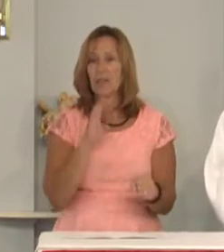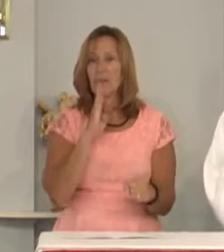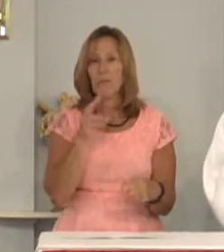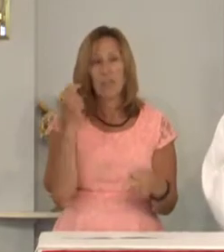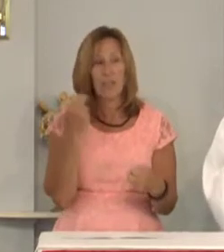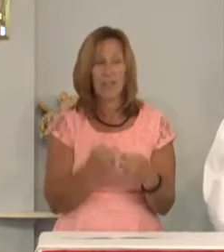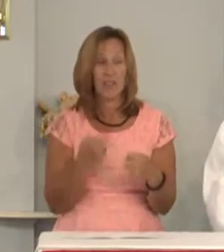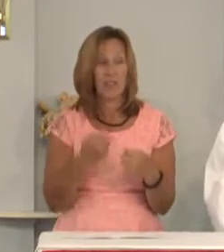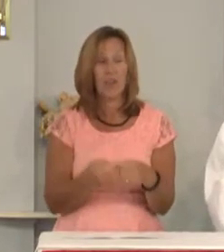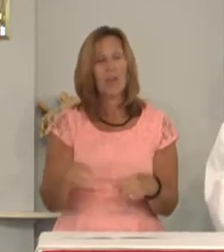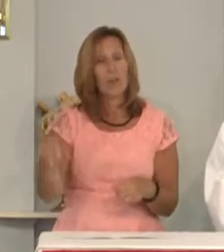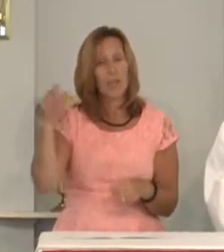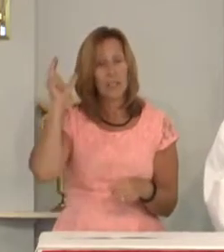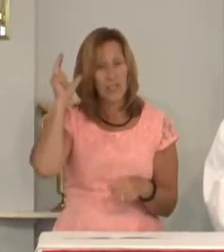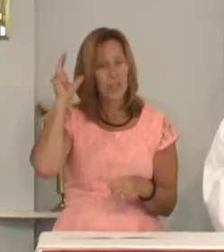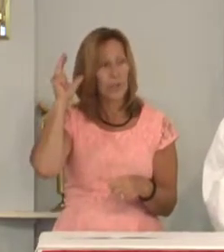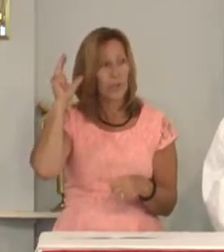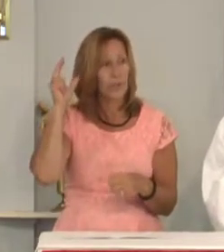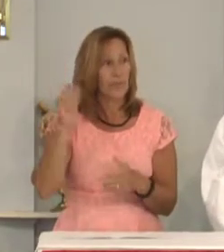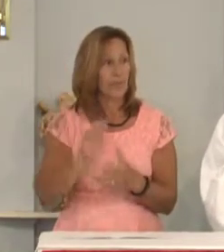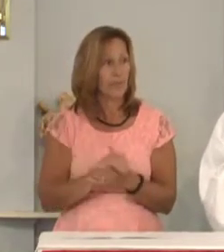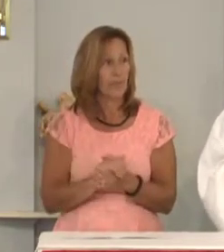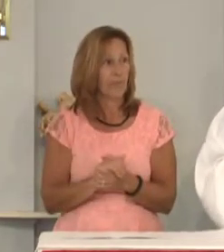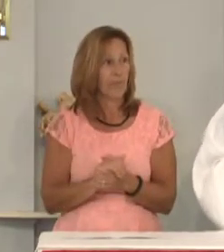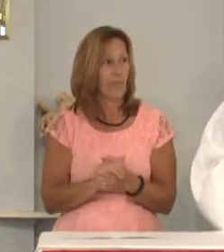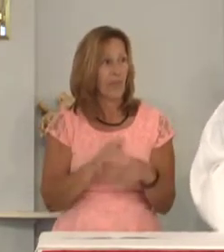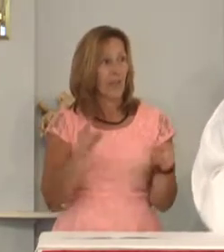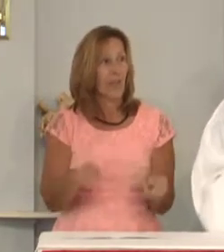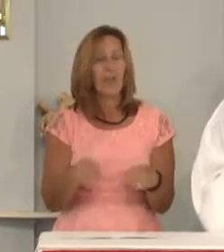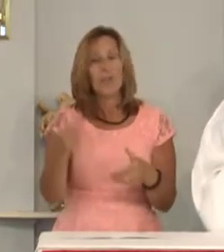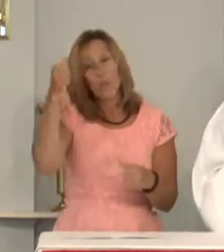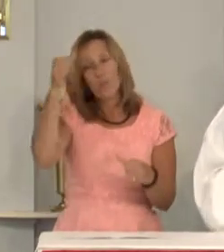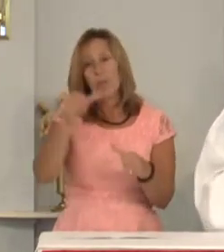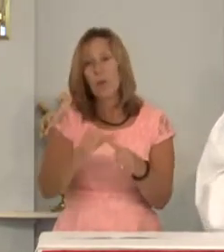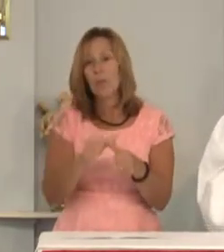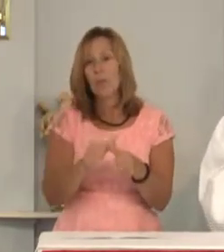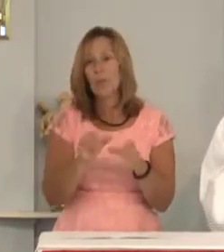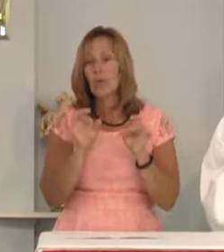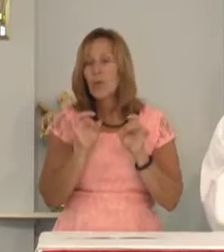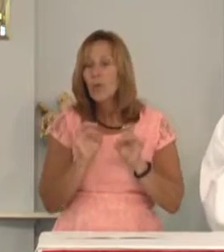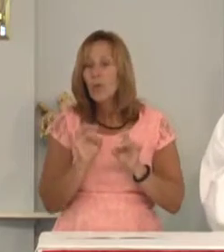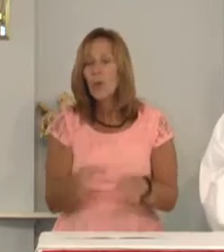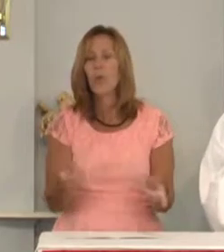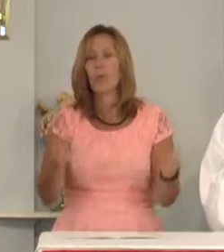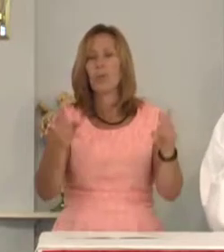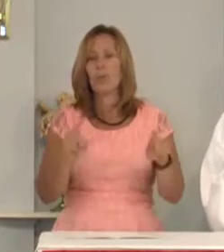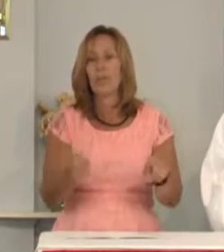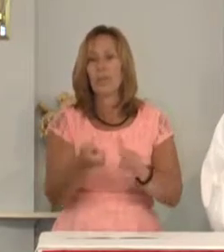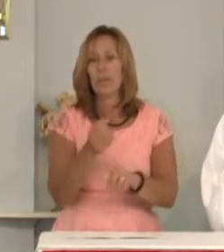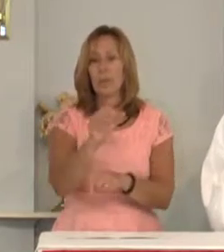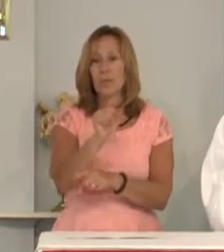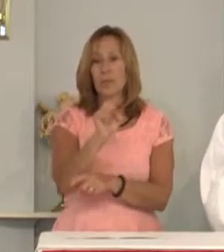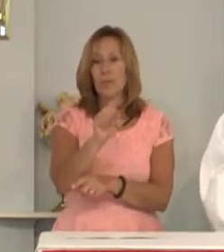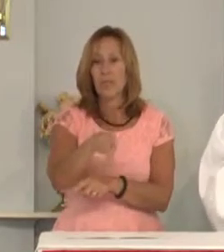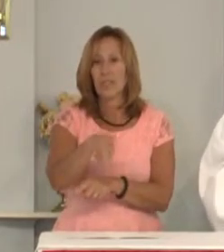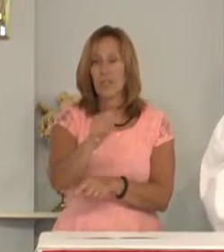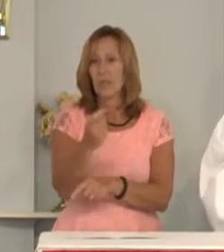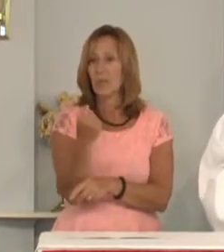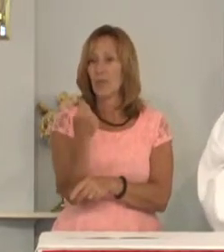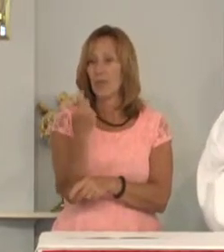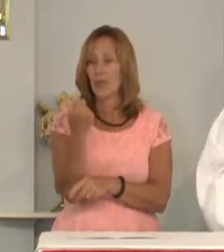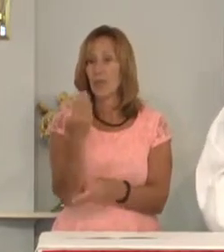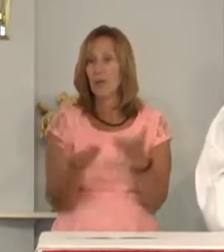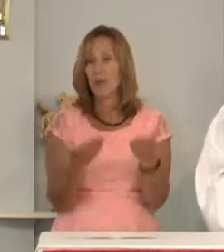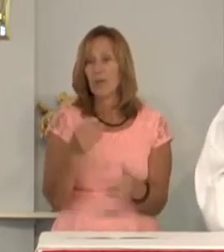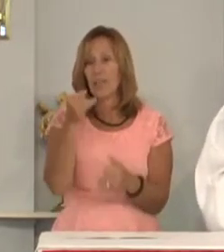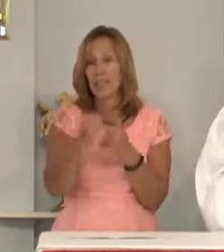to hear. As we remember the horrible events of September 11th probably